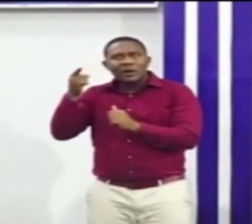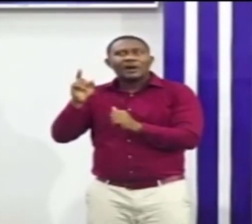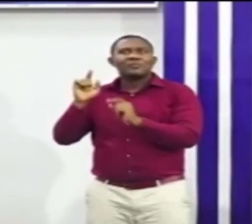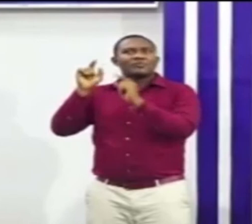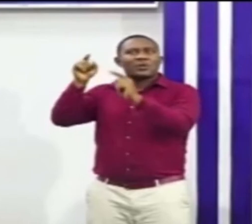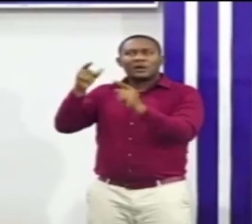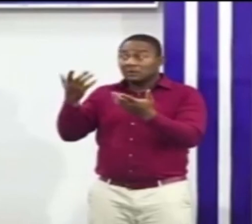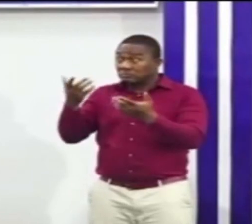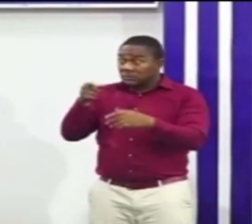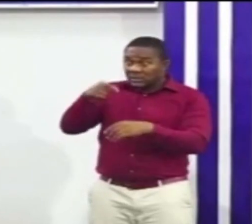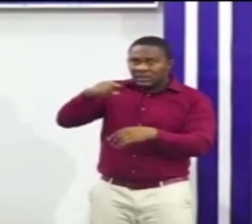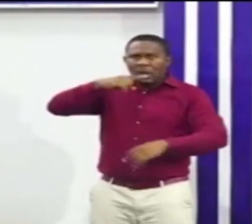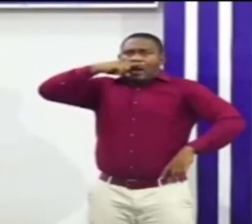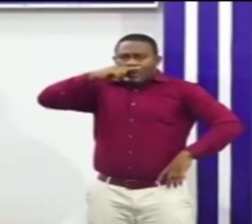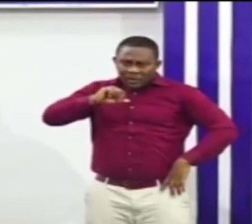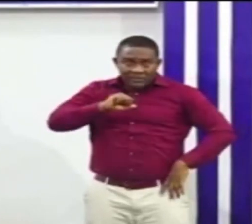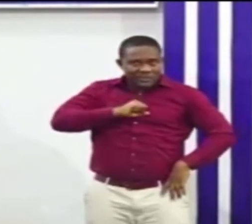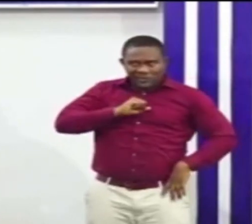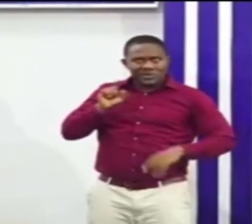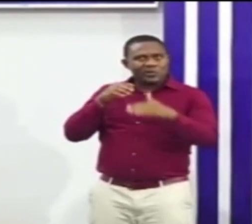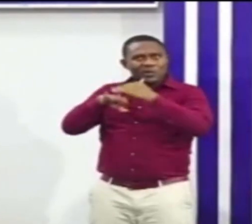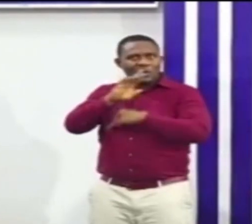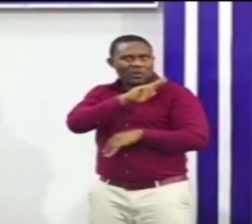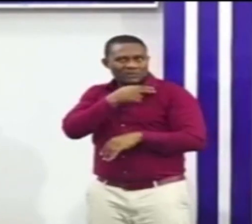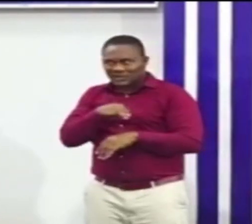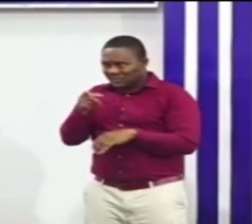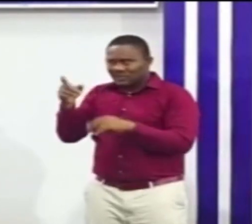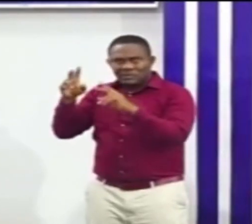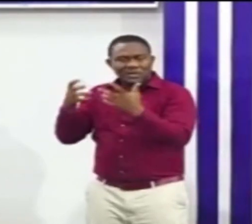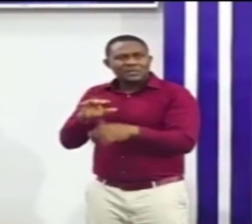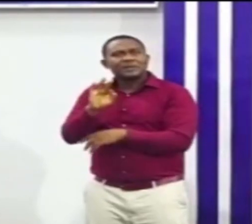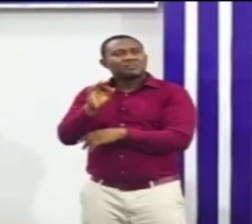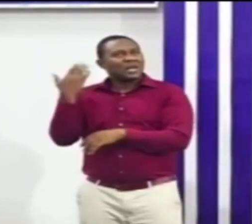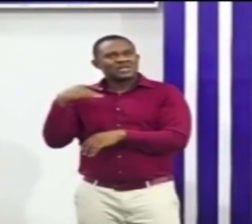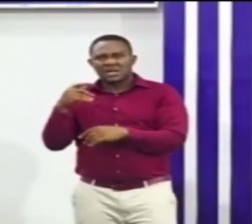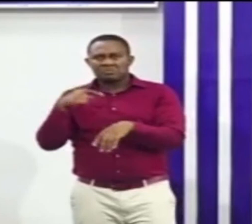symptoms at the various health facilities. For the last update, that number was 919.